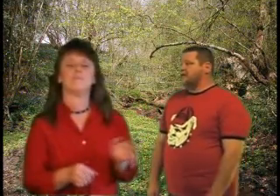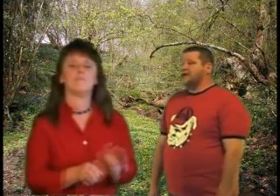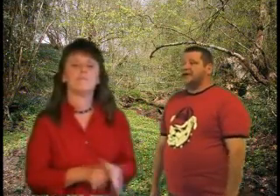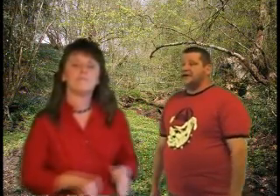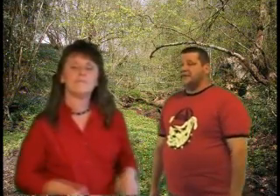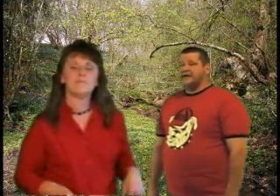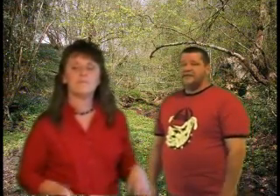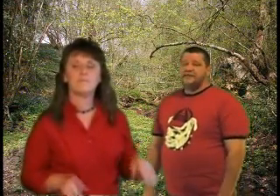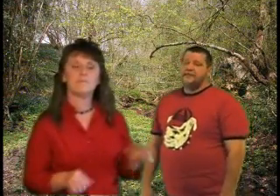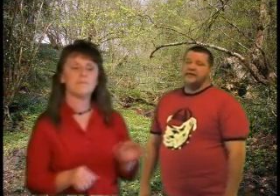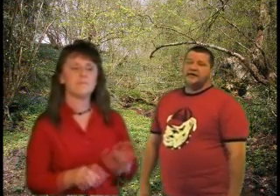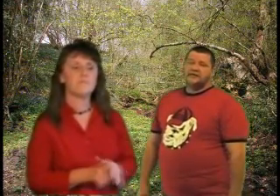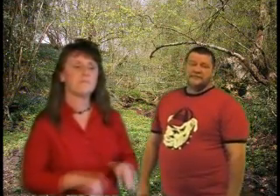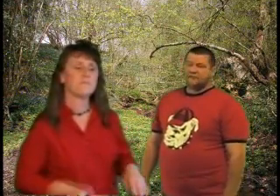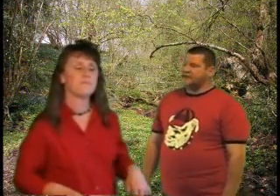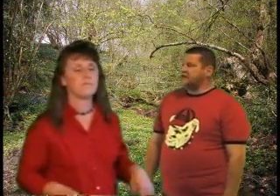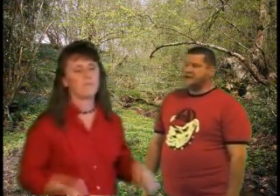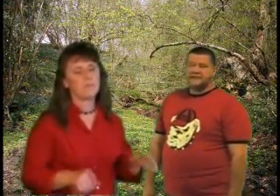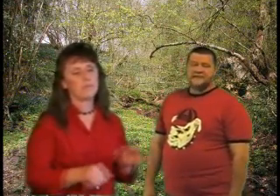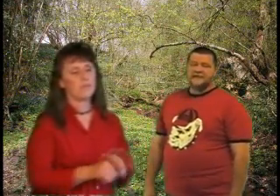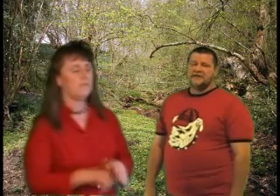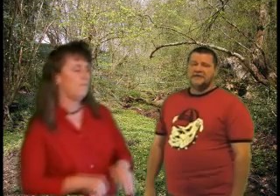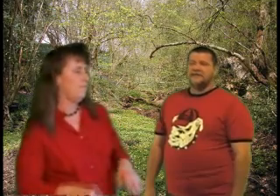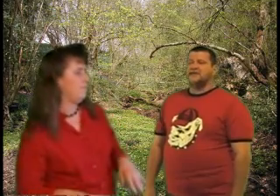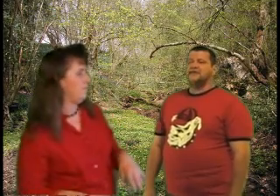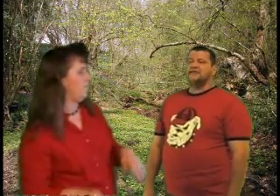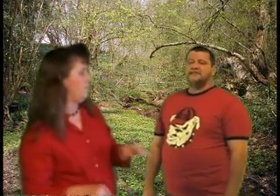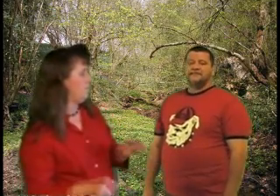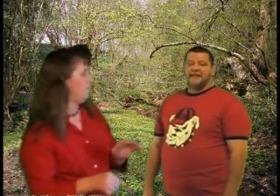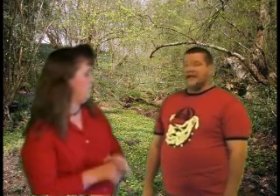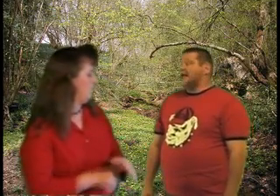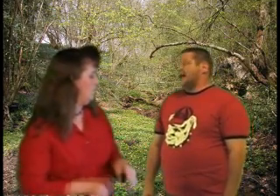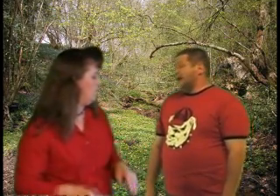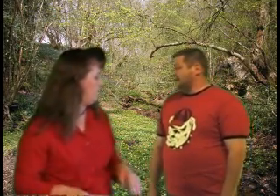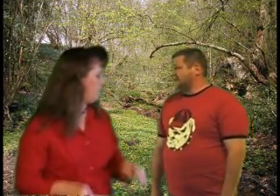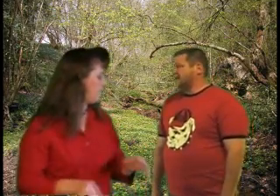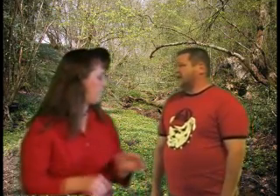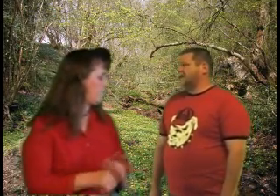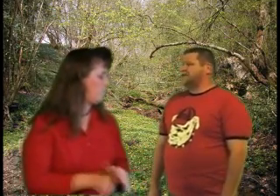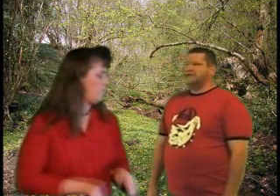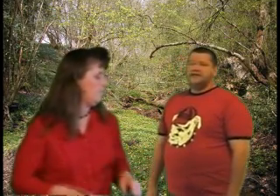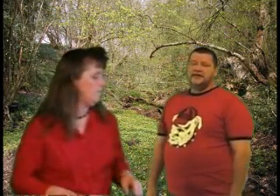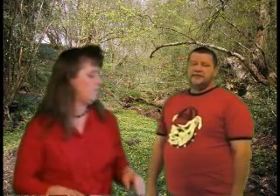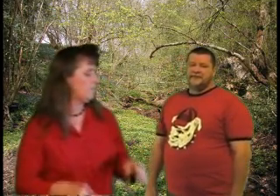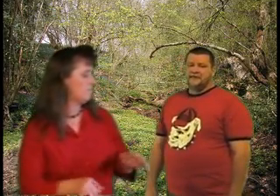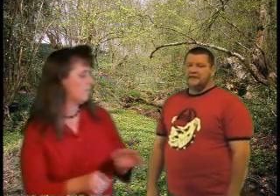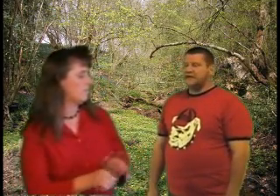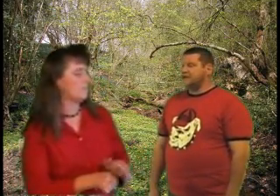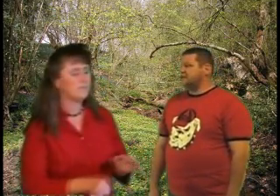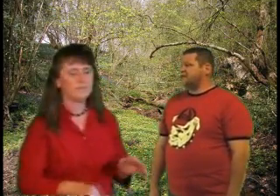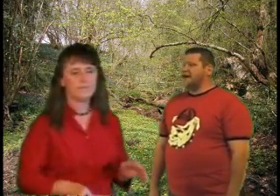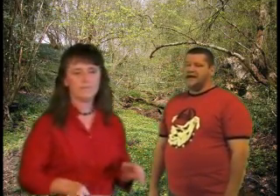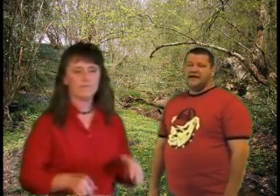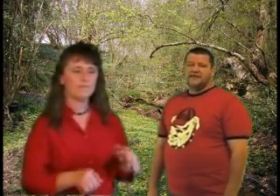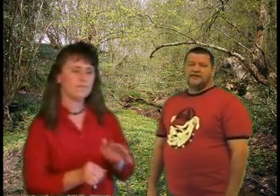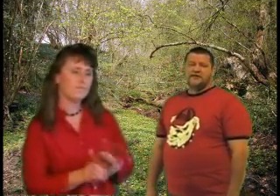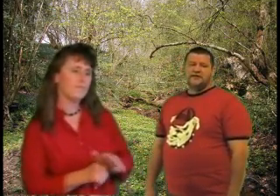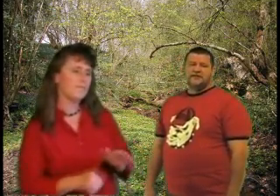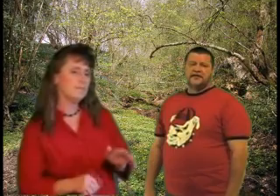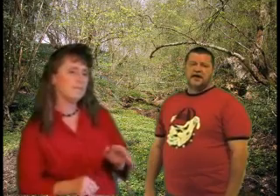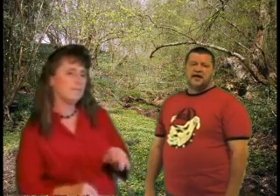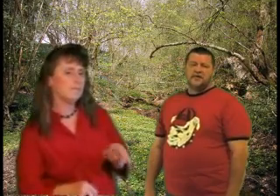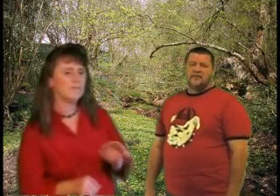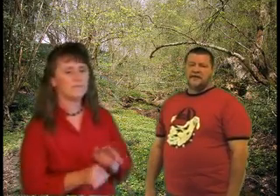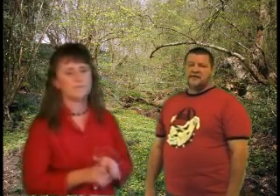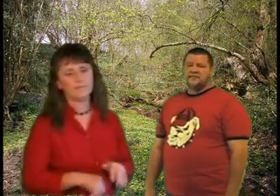Baby, when I met you there was peace unknown I set out to get you with a fine